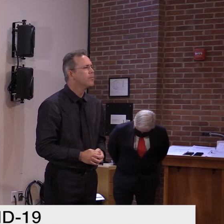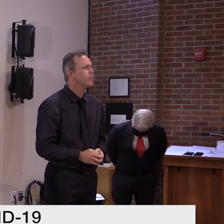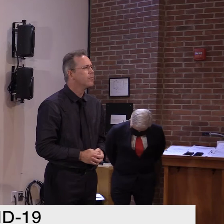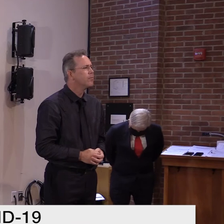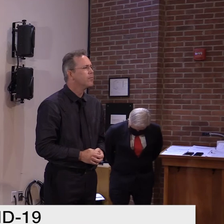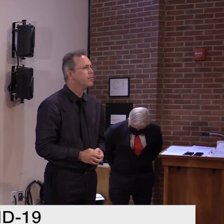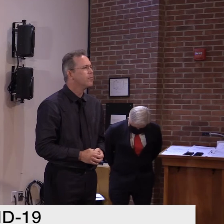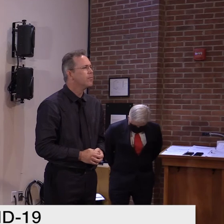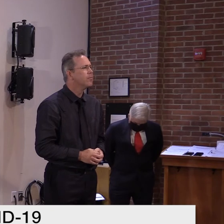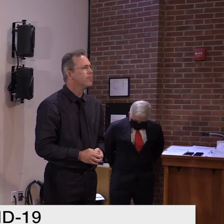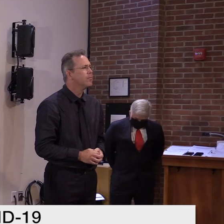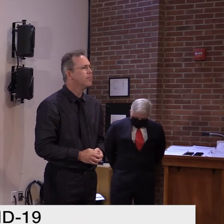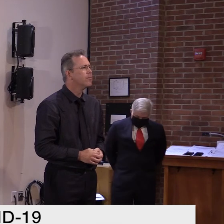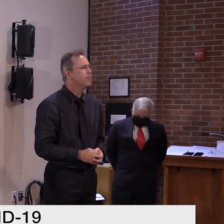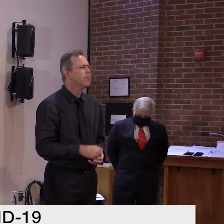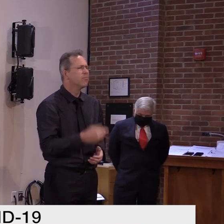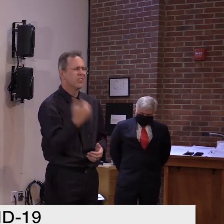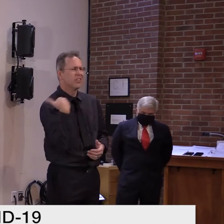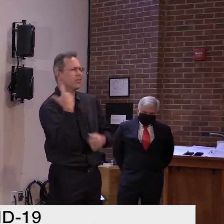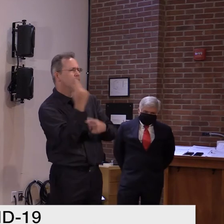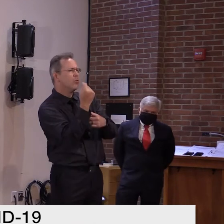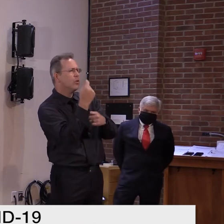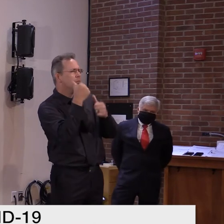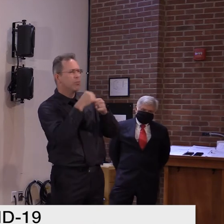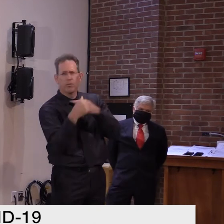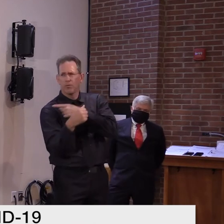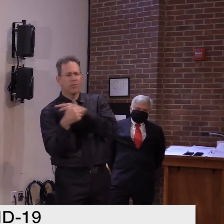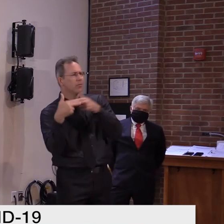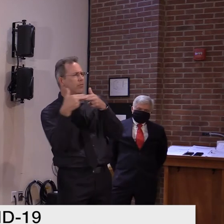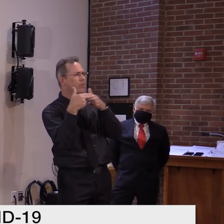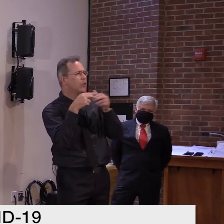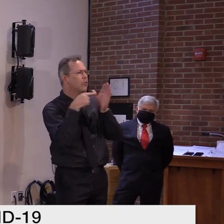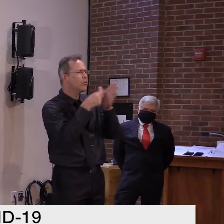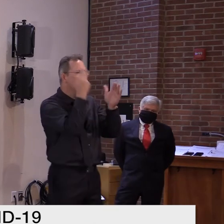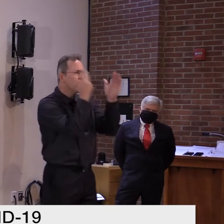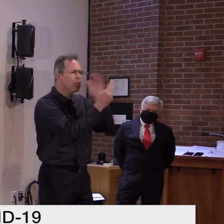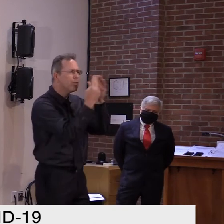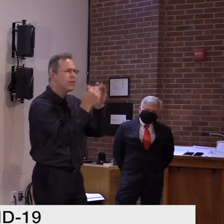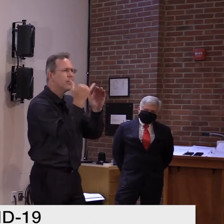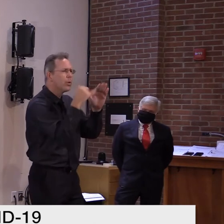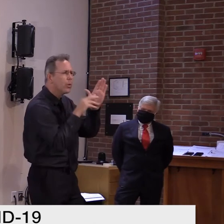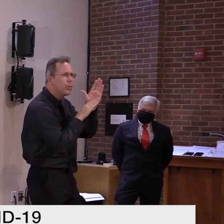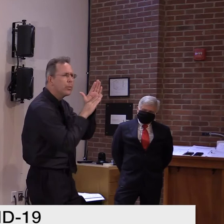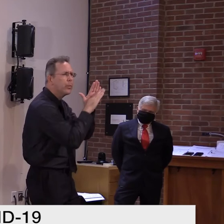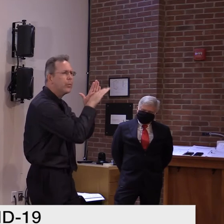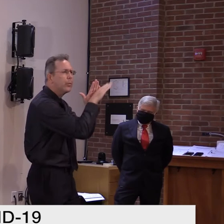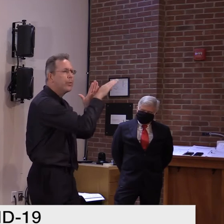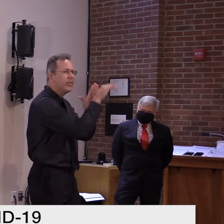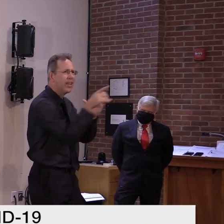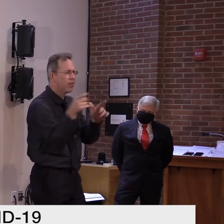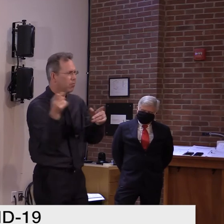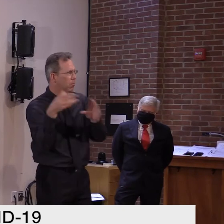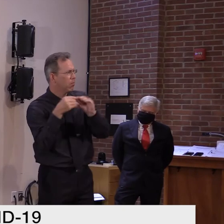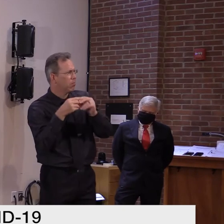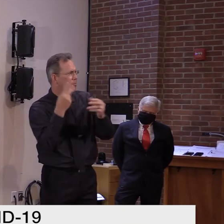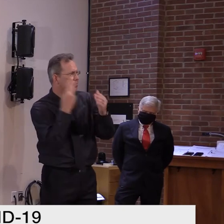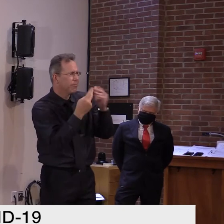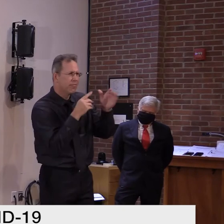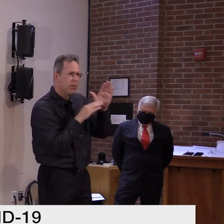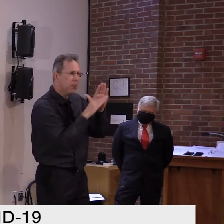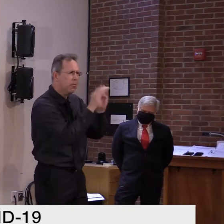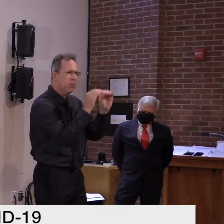um, at all called into question the effectiveness of the formula you're using? And, and are you revisiting,